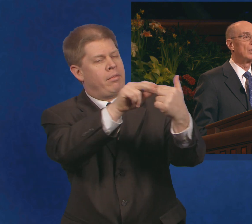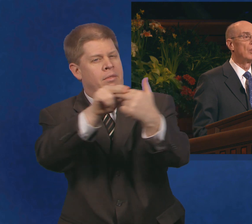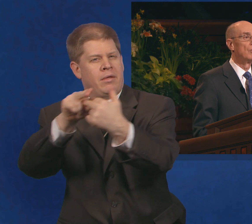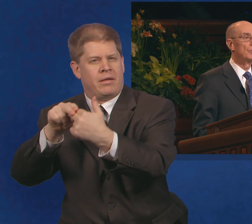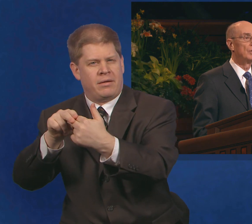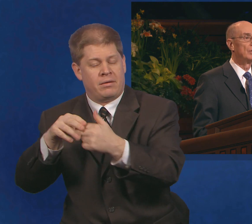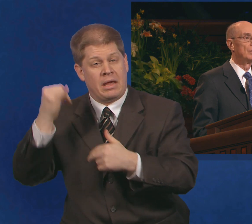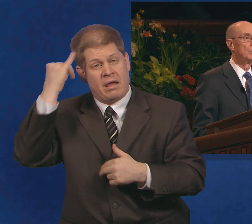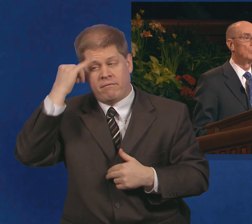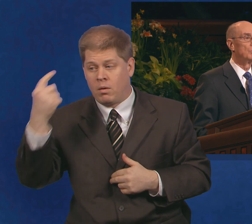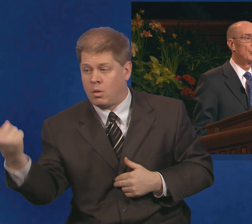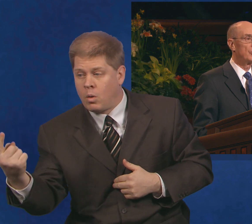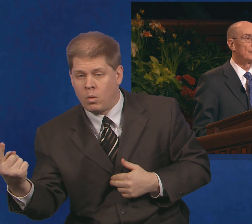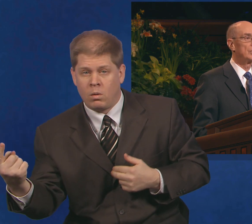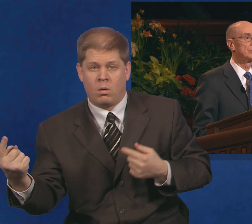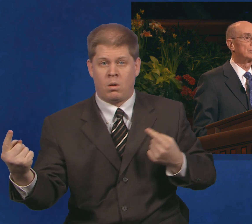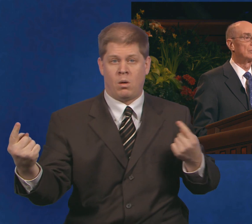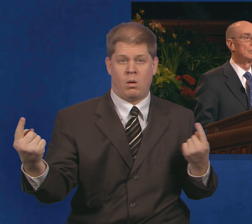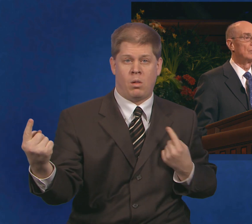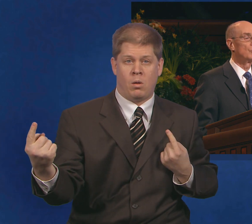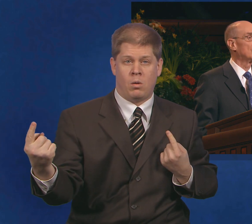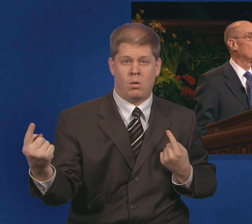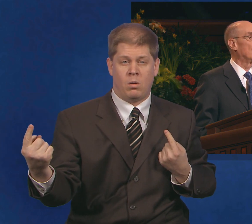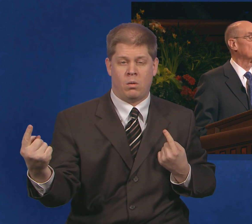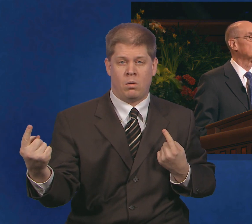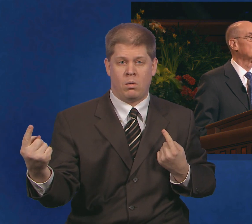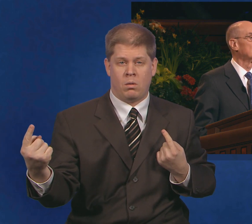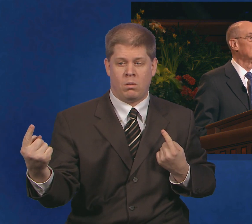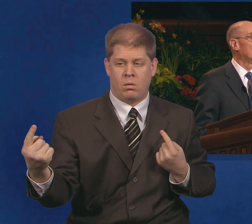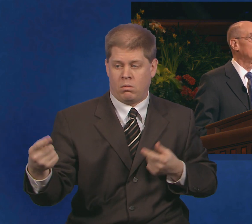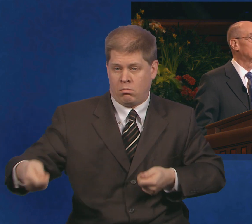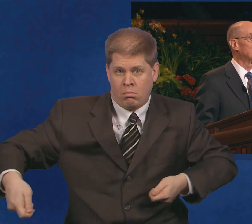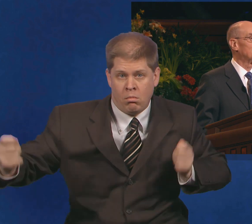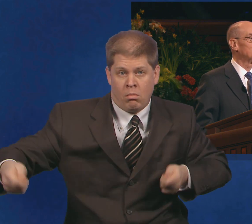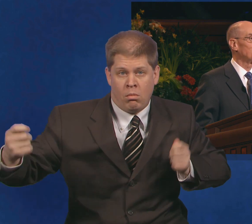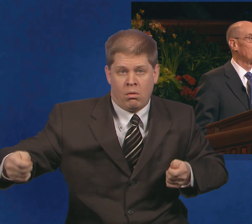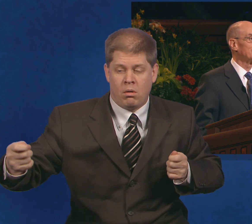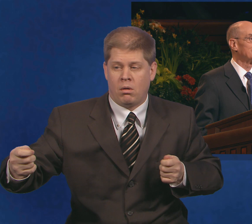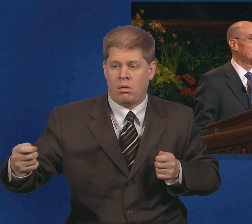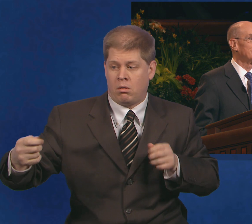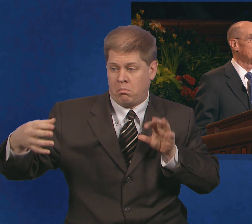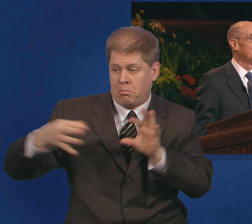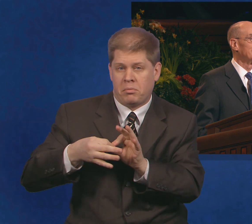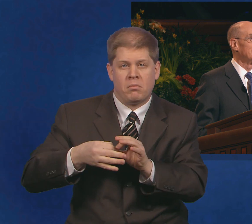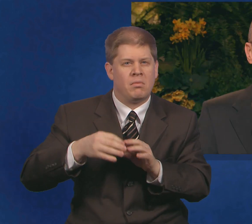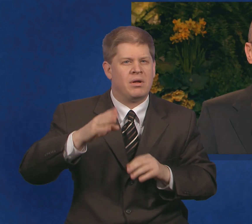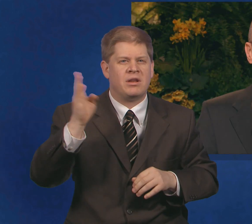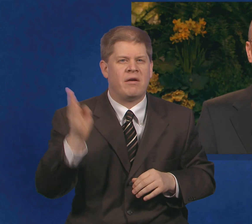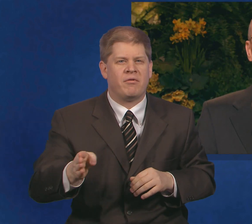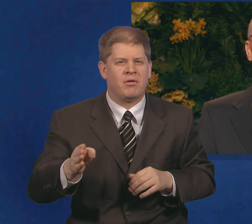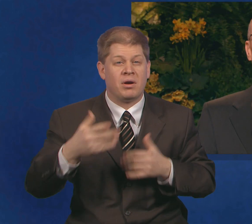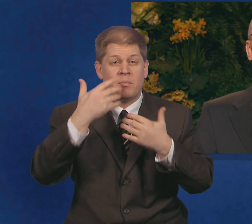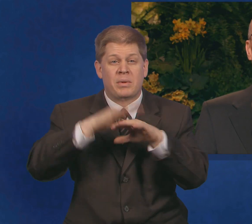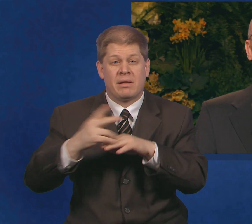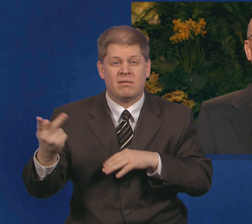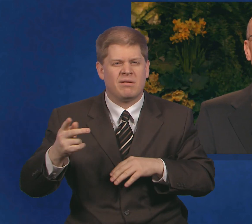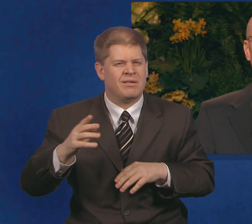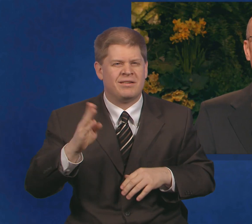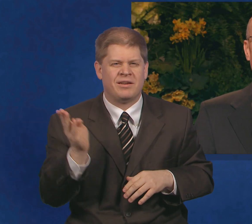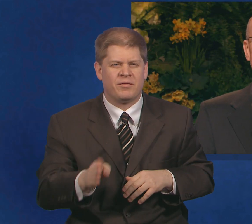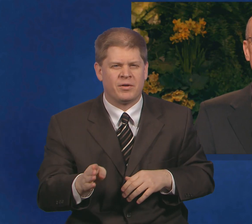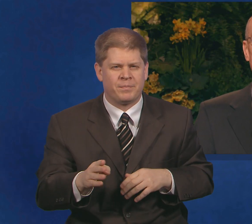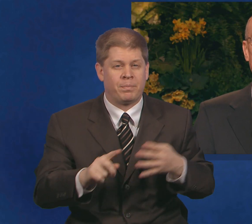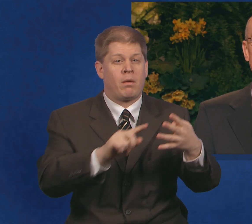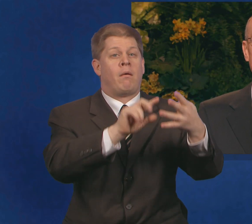had worked alone, both of us would have lost a spiritual blessing. That leads to the third